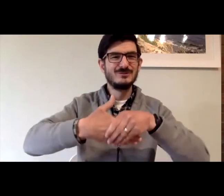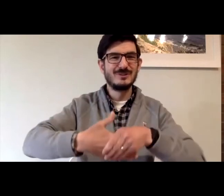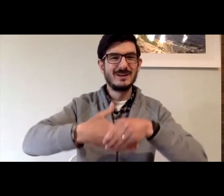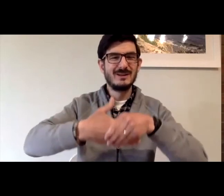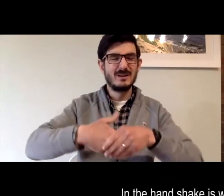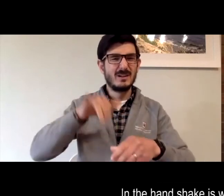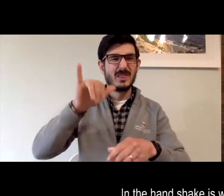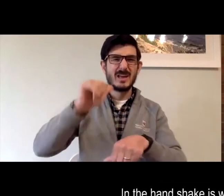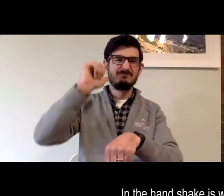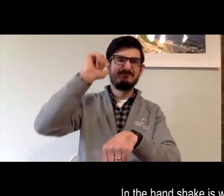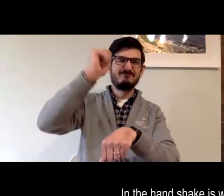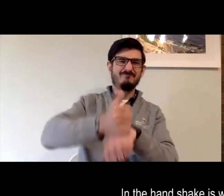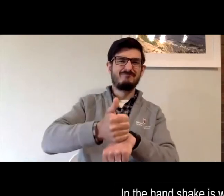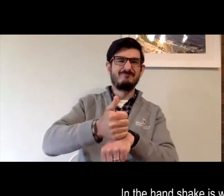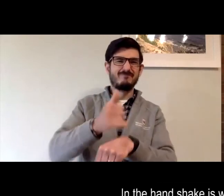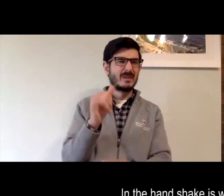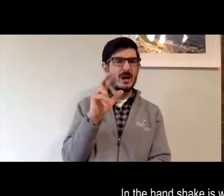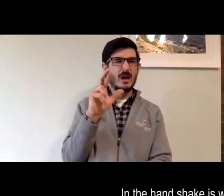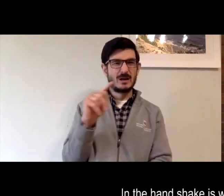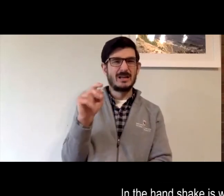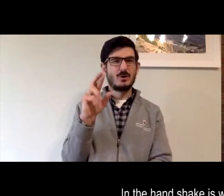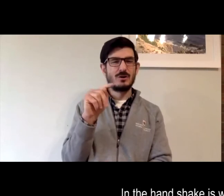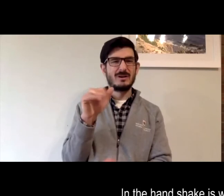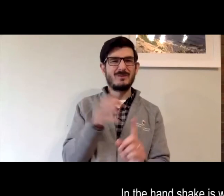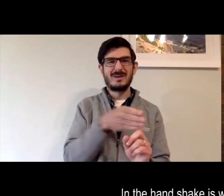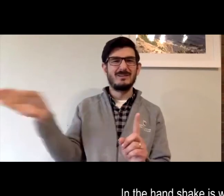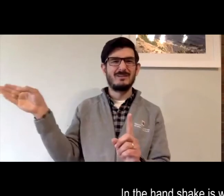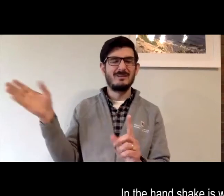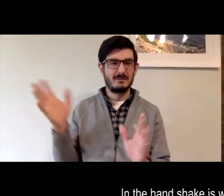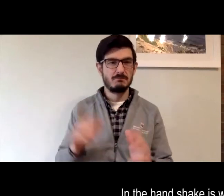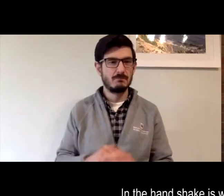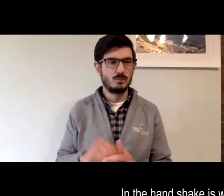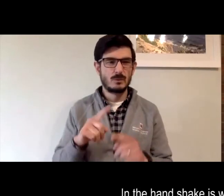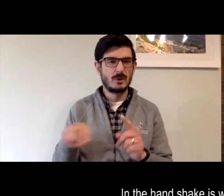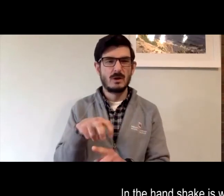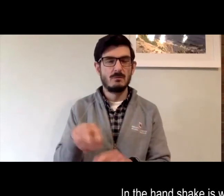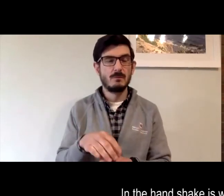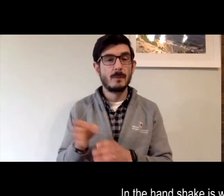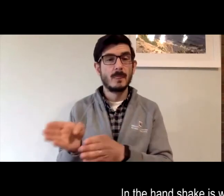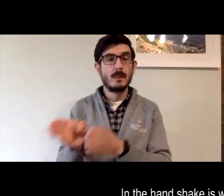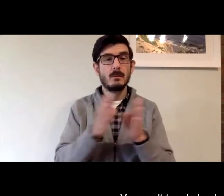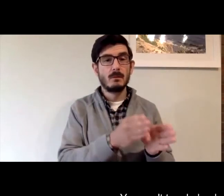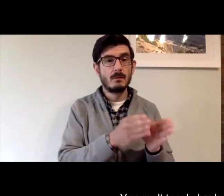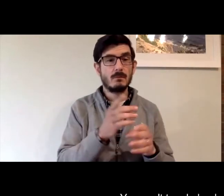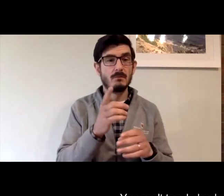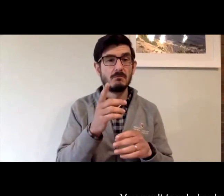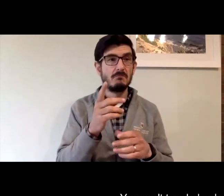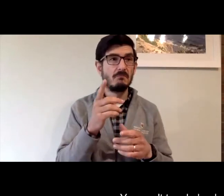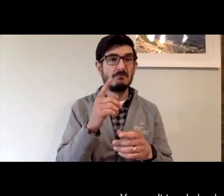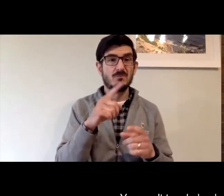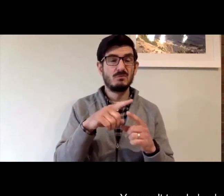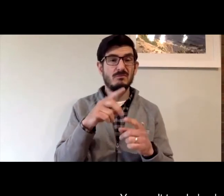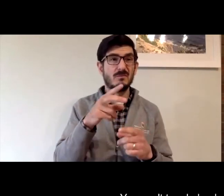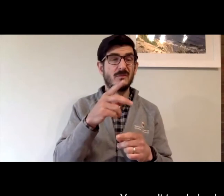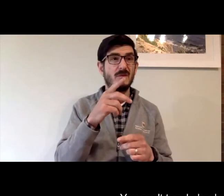So in the handshake is where you kind of set in stone whether or not it's an RTT or a TTY call. You can't toggle back and forth